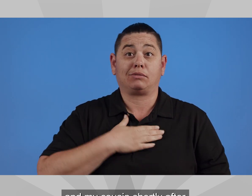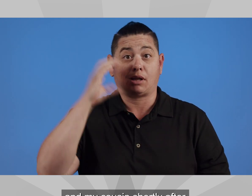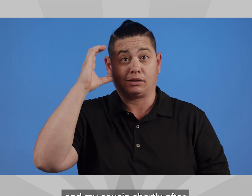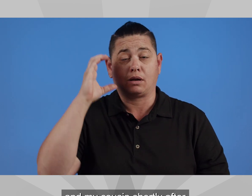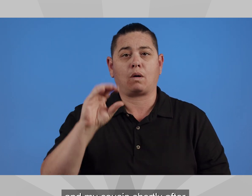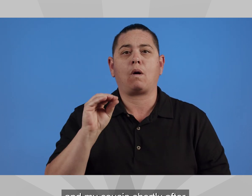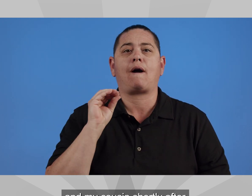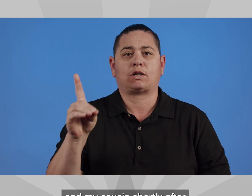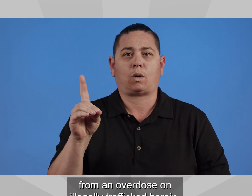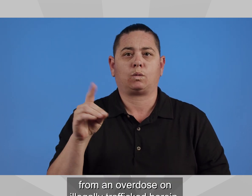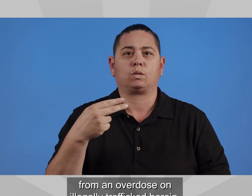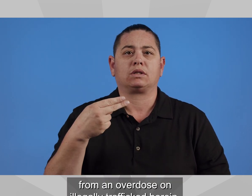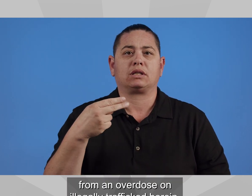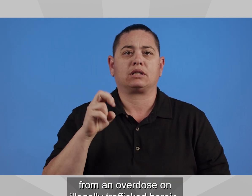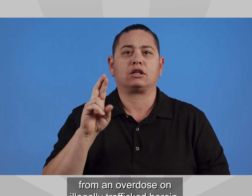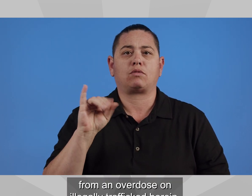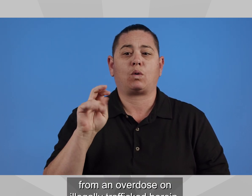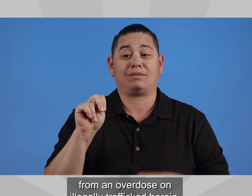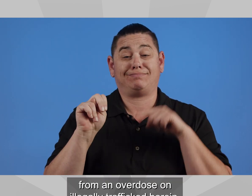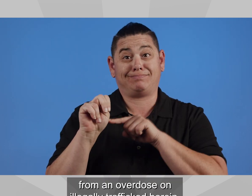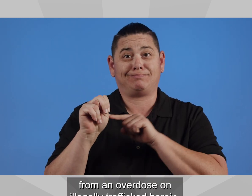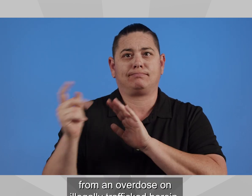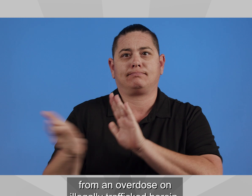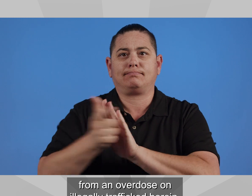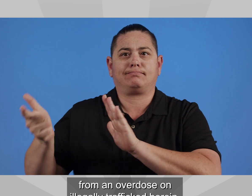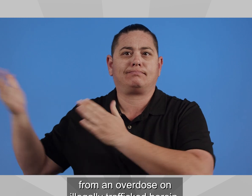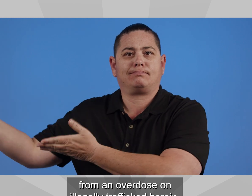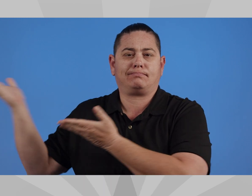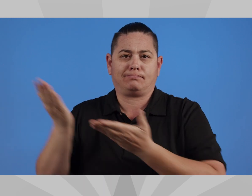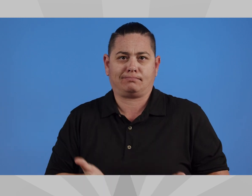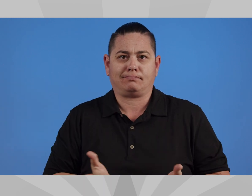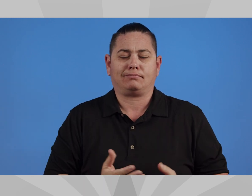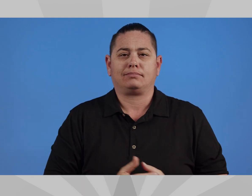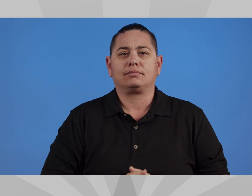cousin shortly after from an overdose on illegally trafficked heroin.